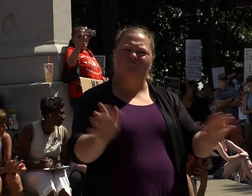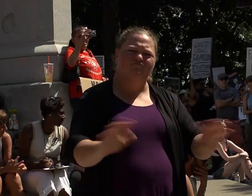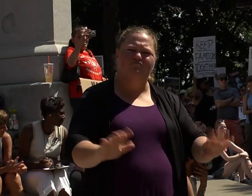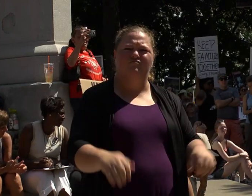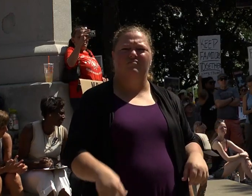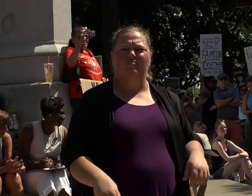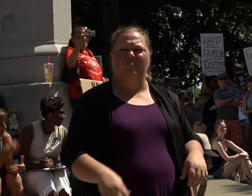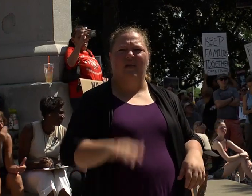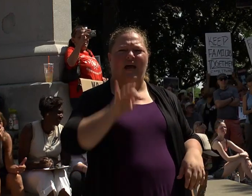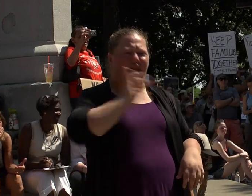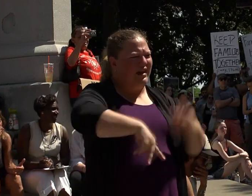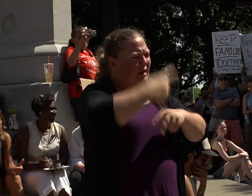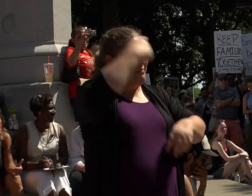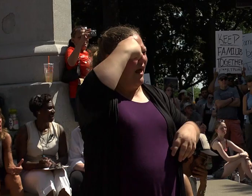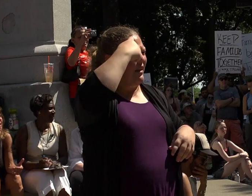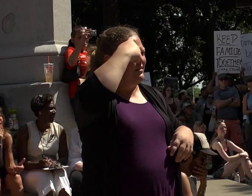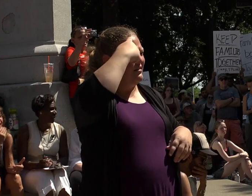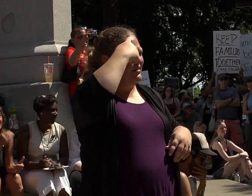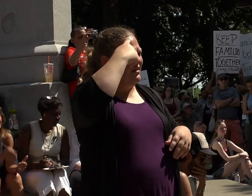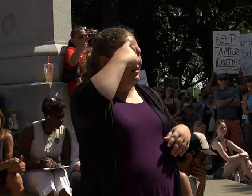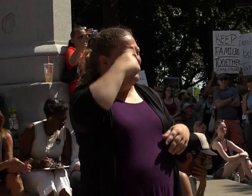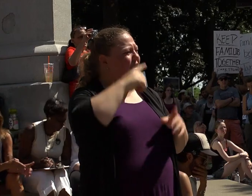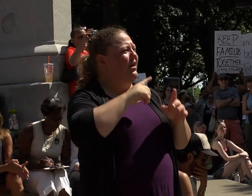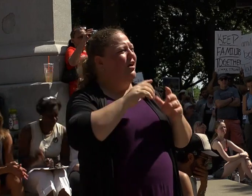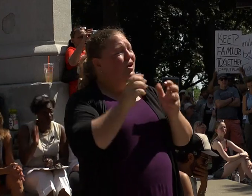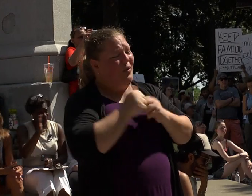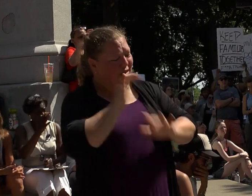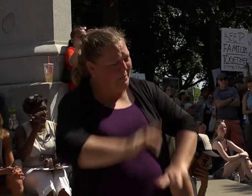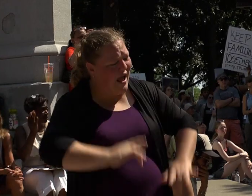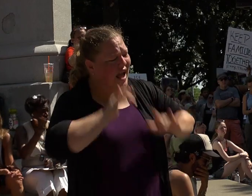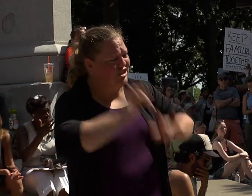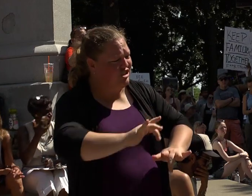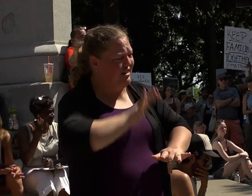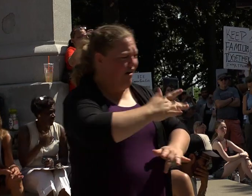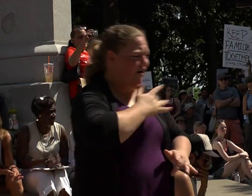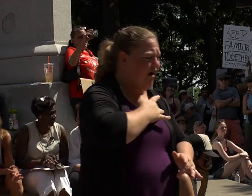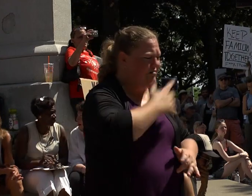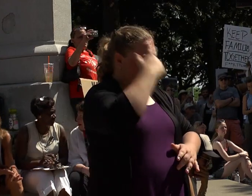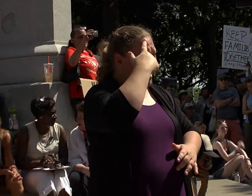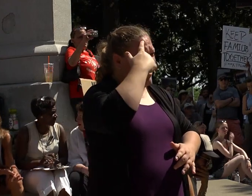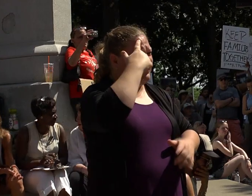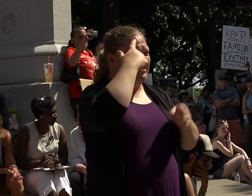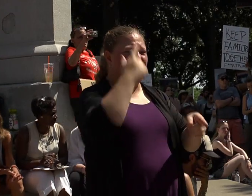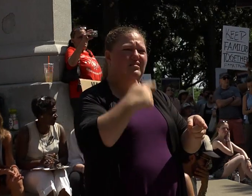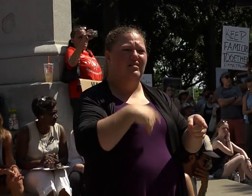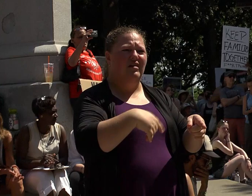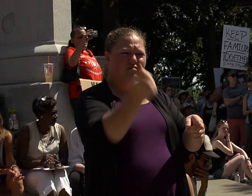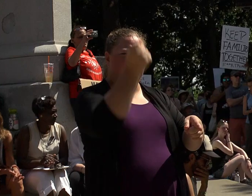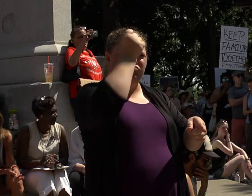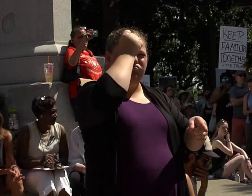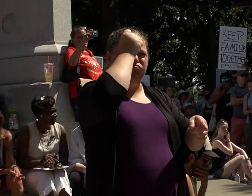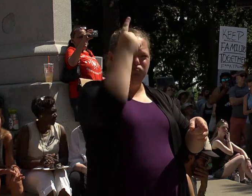That mind, with that much compassion, that heart, that mind is so sharp that it understands